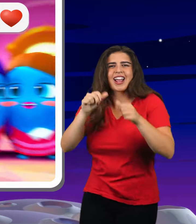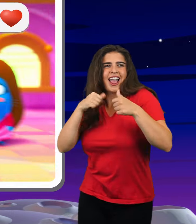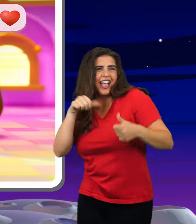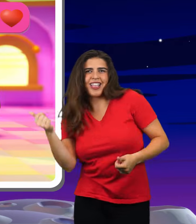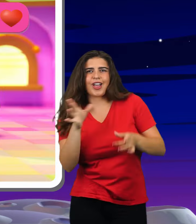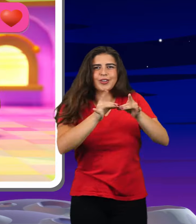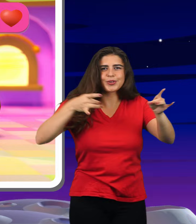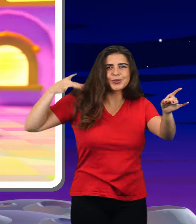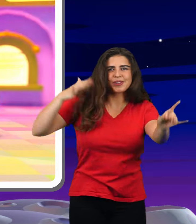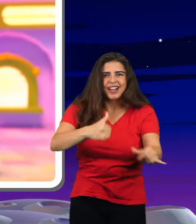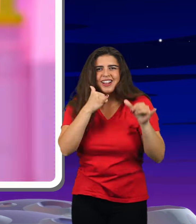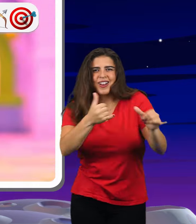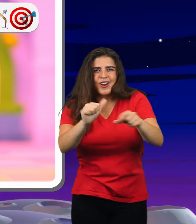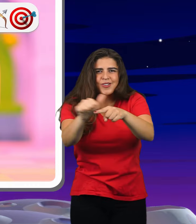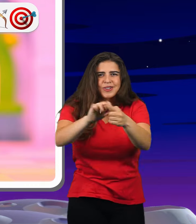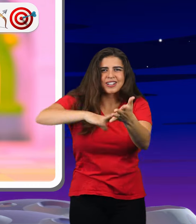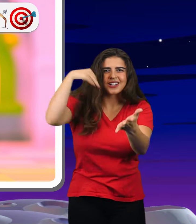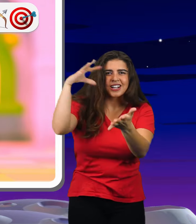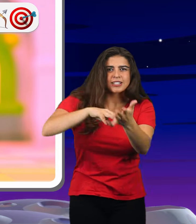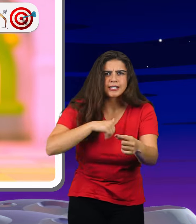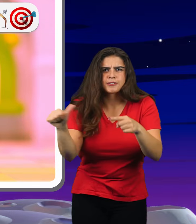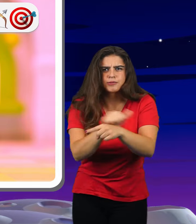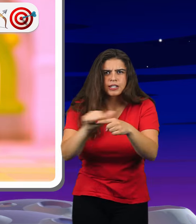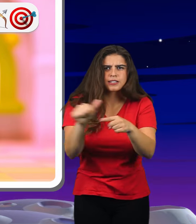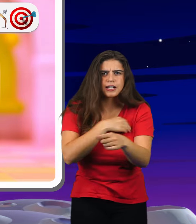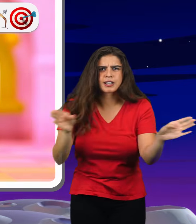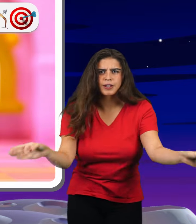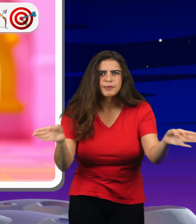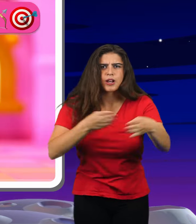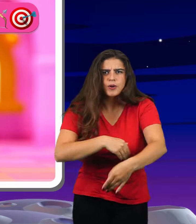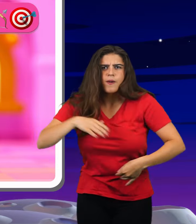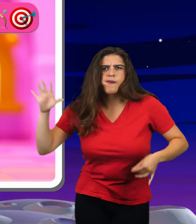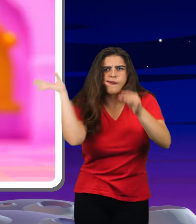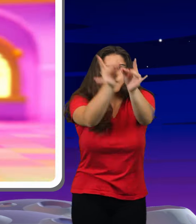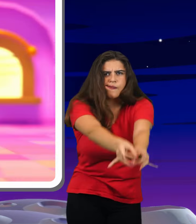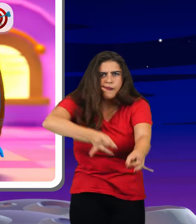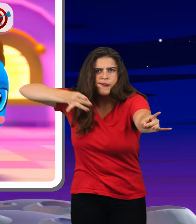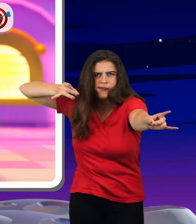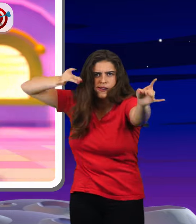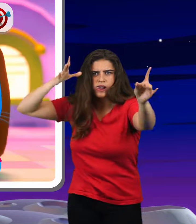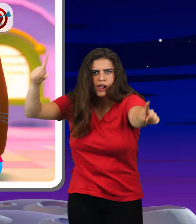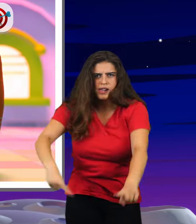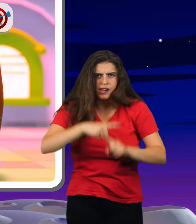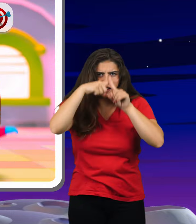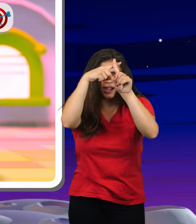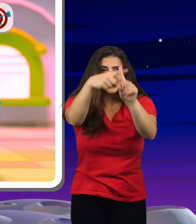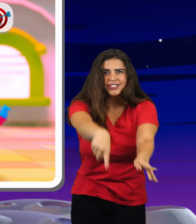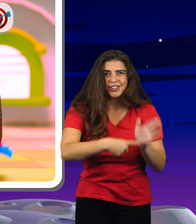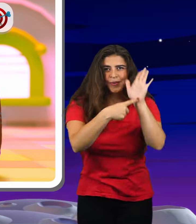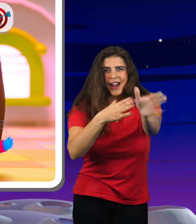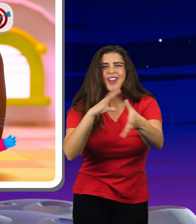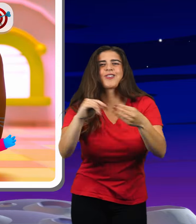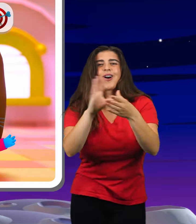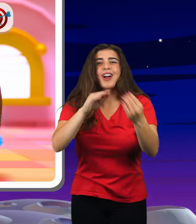cupids that could hold me Now I'm training in my room With my arc and arrows I am going to learn more,